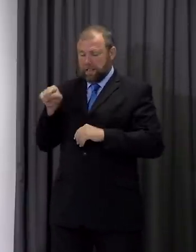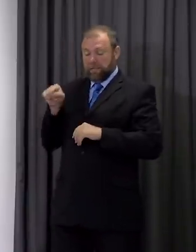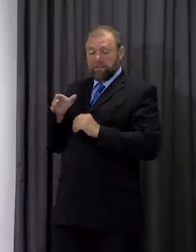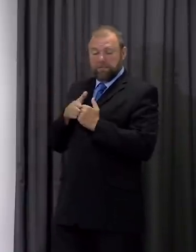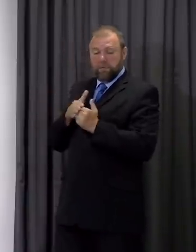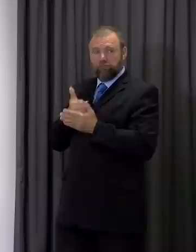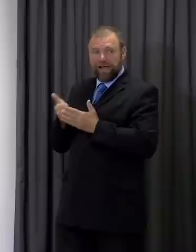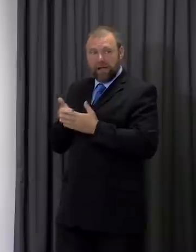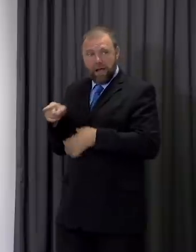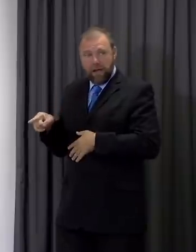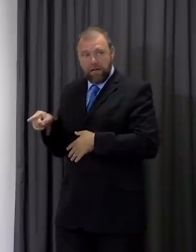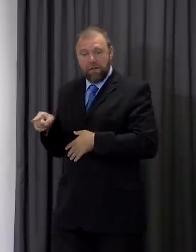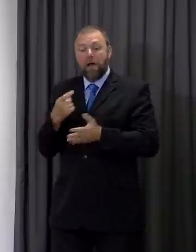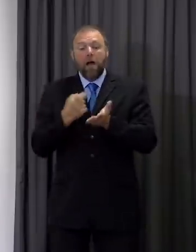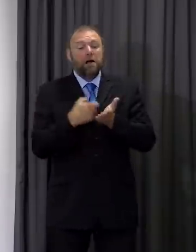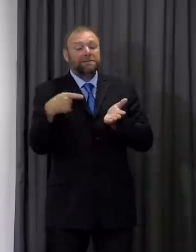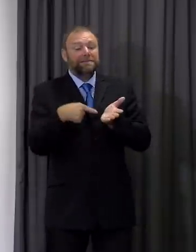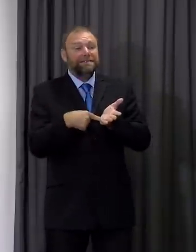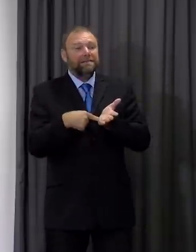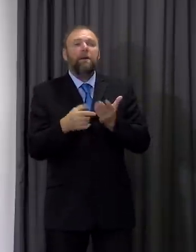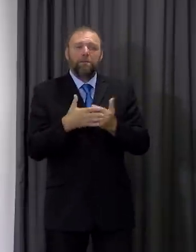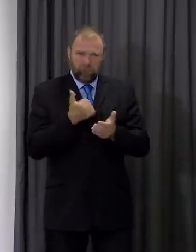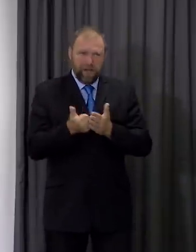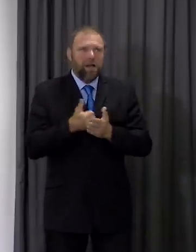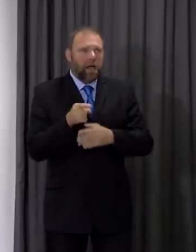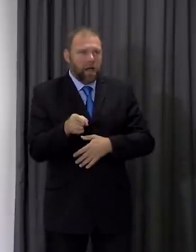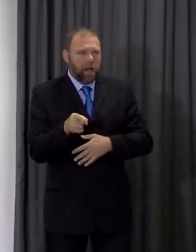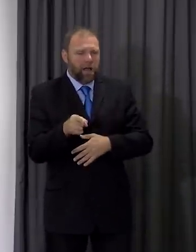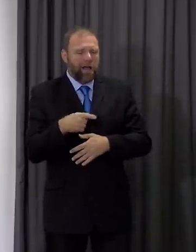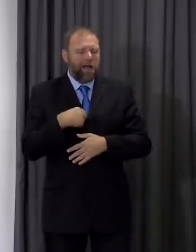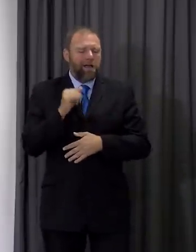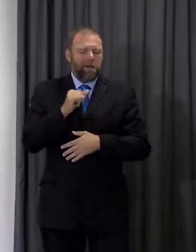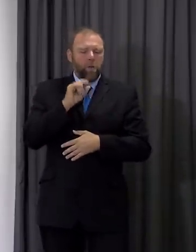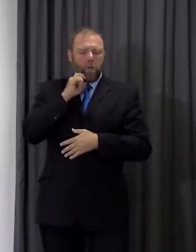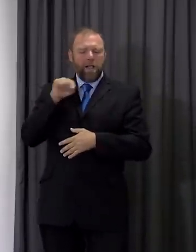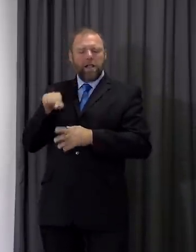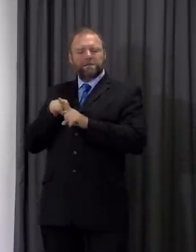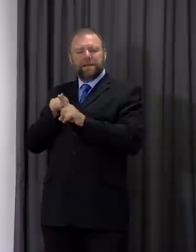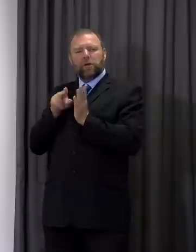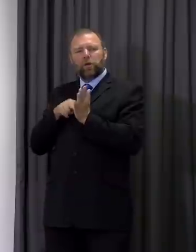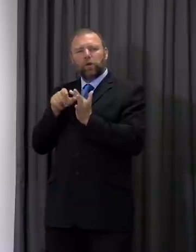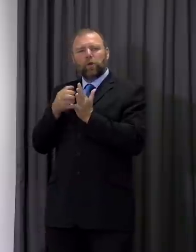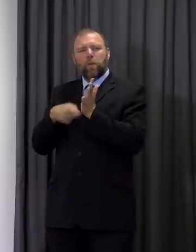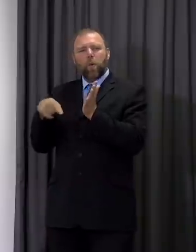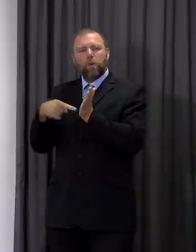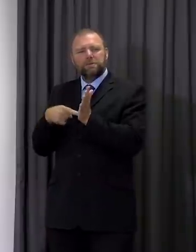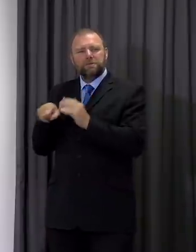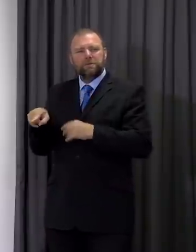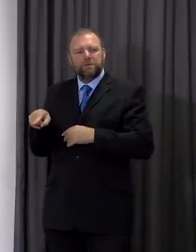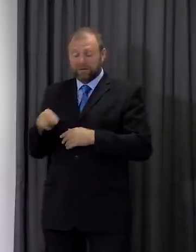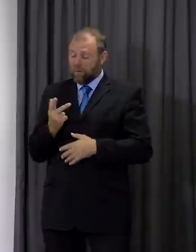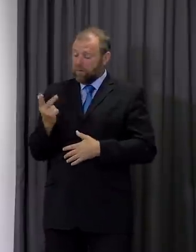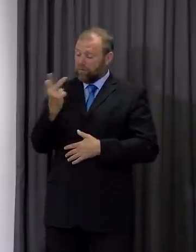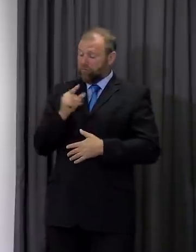more regular testing of RCT, and I suspect we'll do the same in Newport. And, of course, those three county boroughs have also